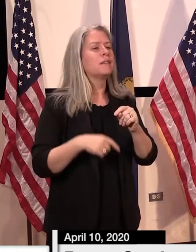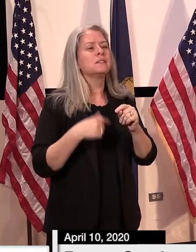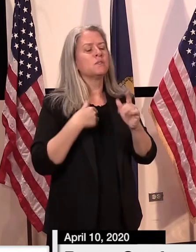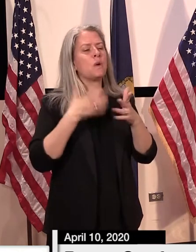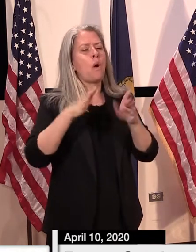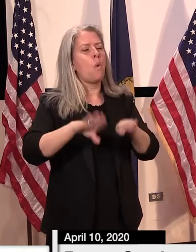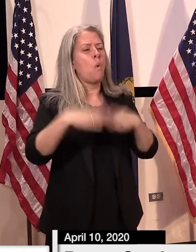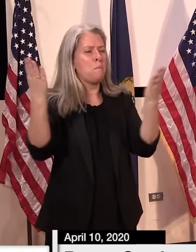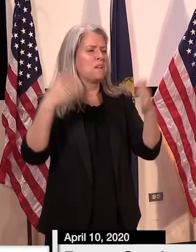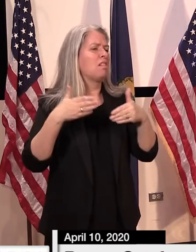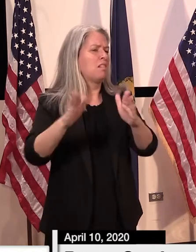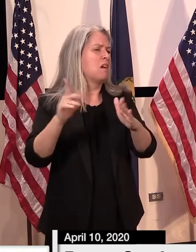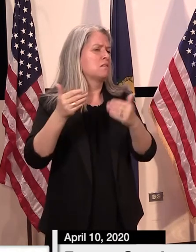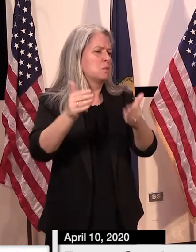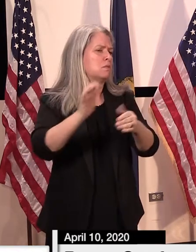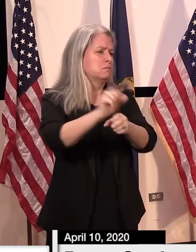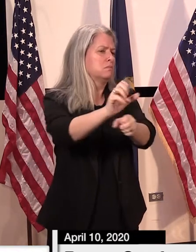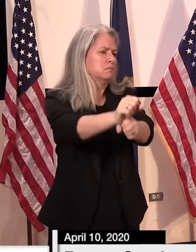that.